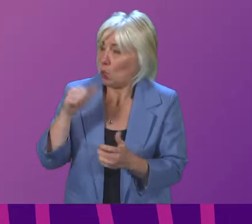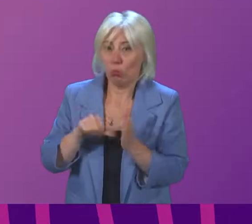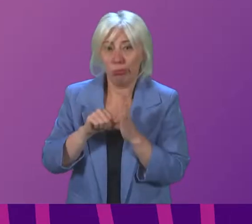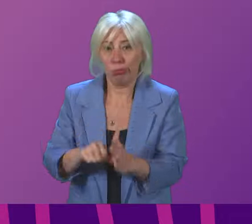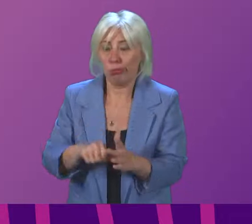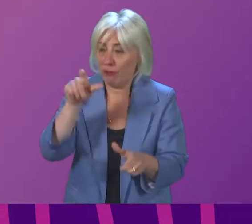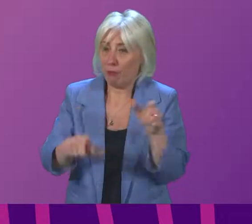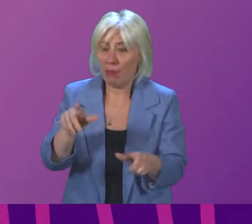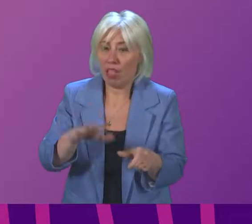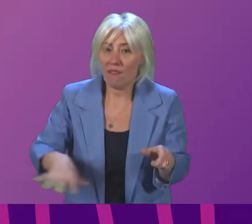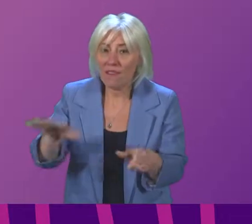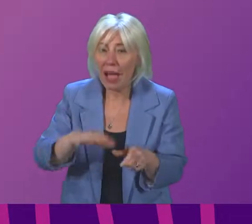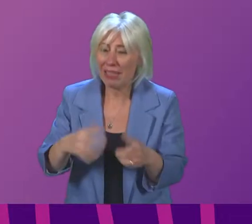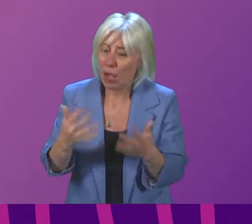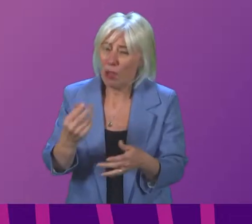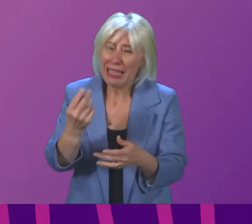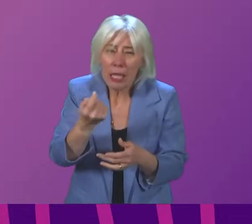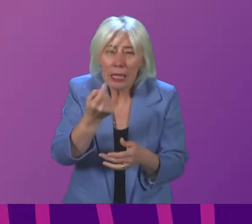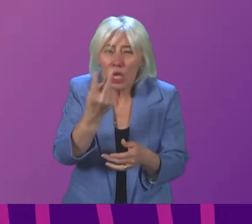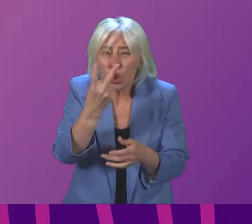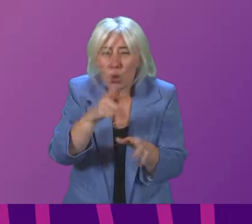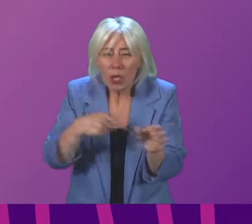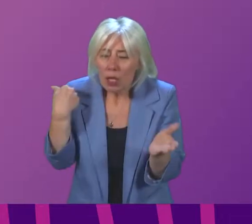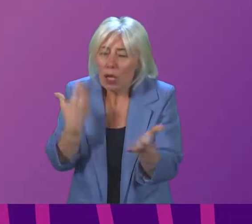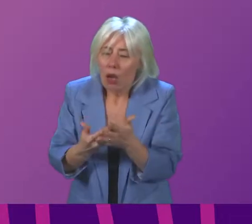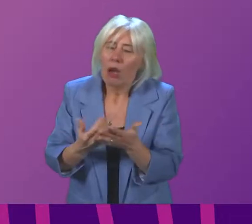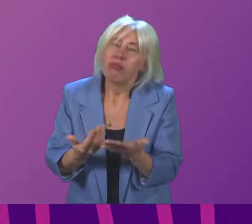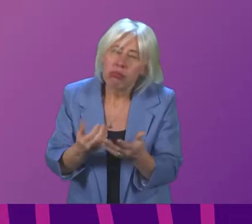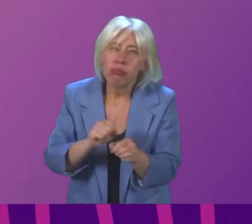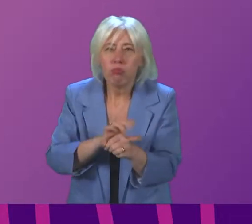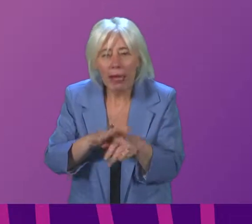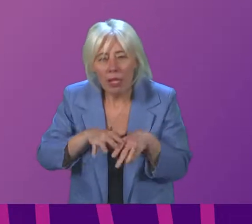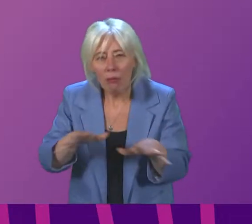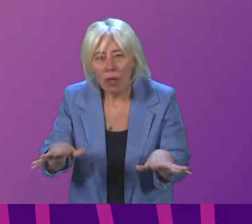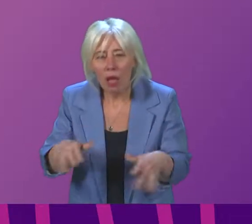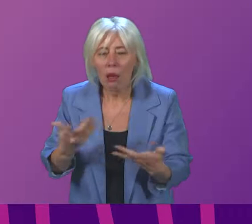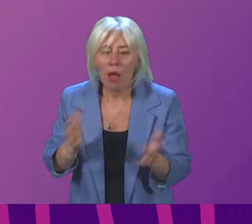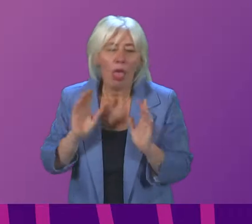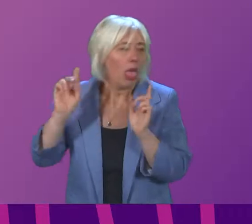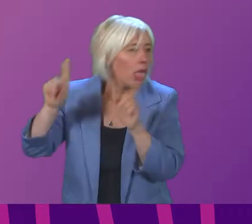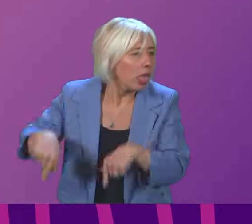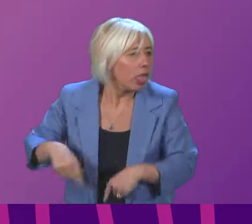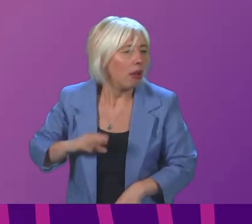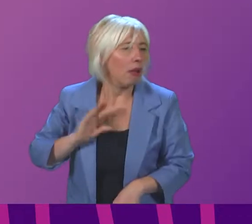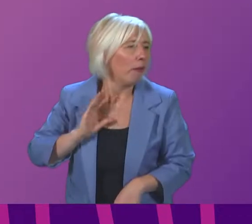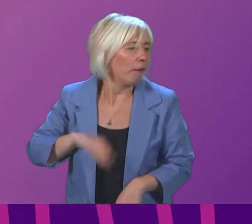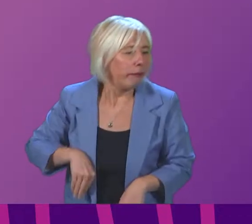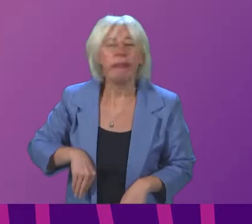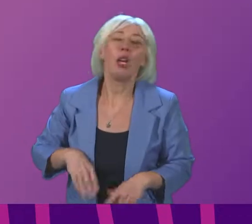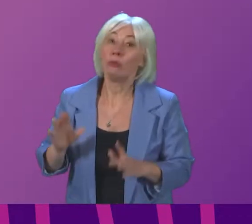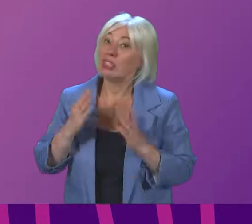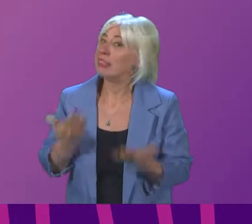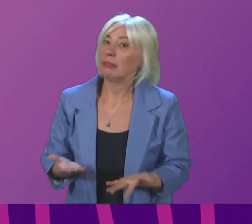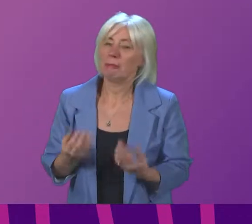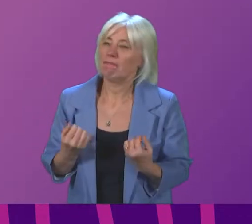families across Scotland after almost two years of the pandemic, but we cannot let our guard slip or let our resolve weaken at this crucial